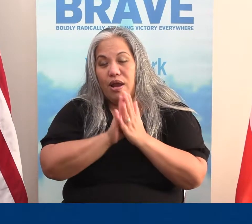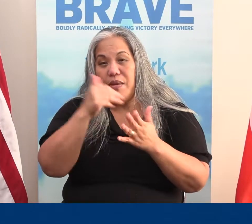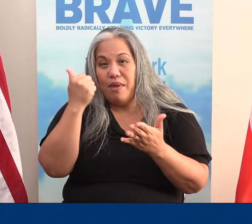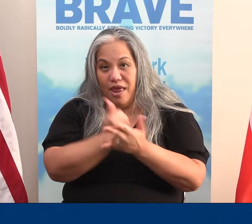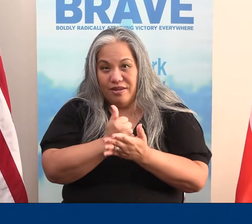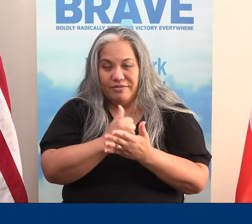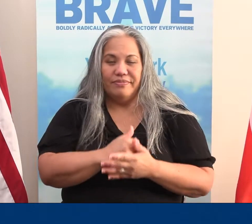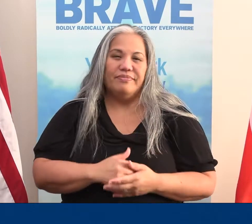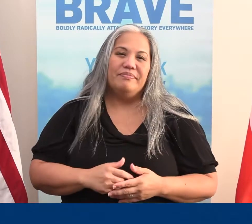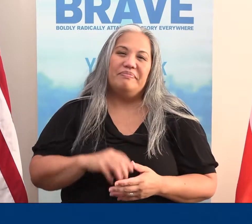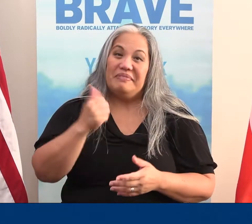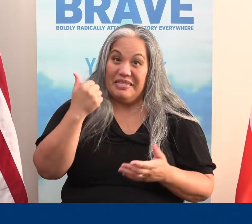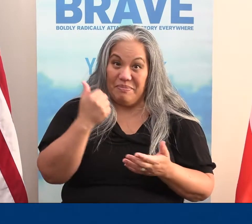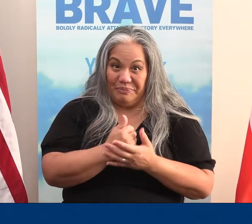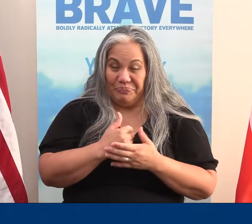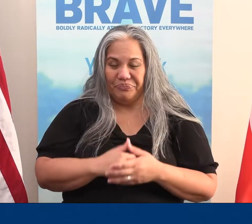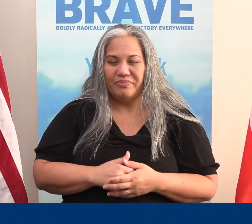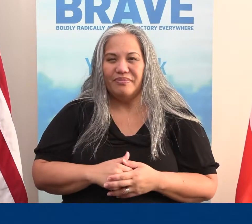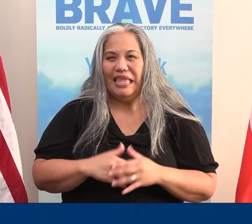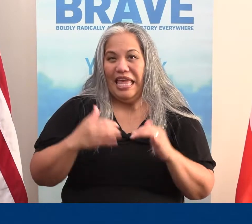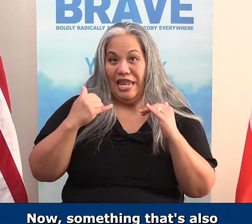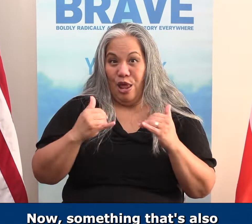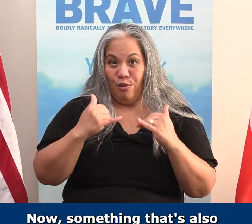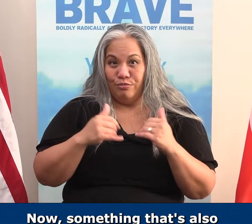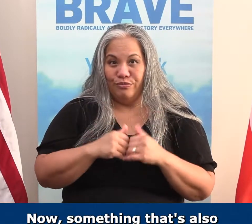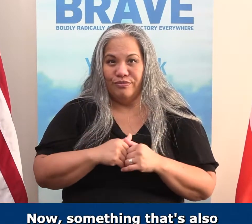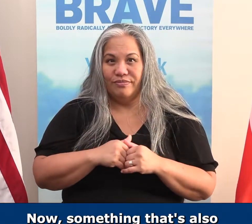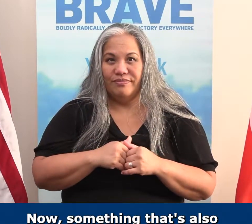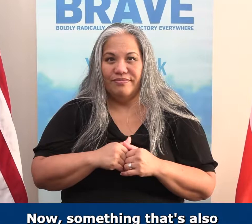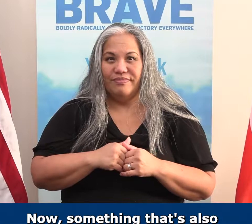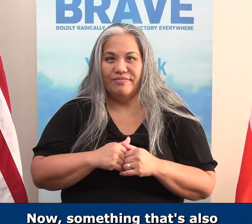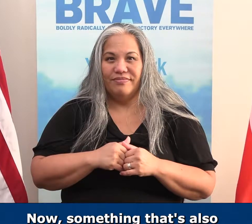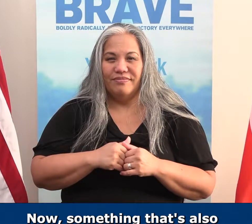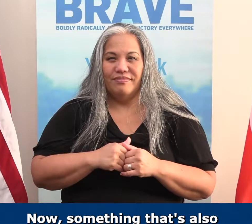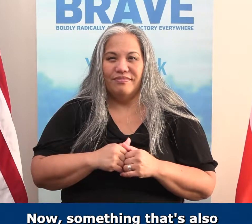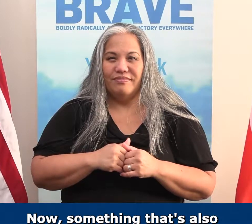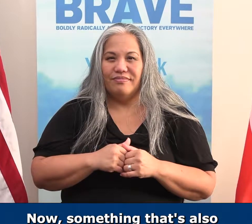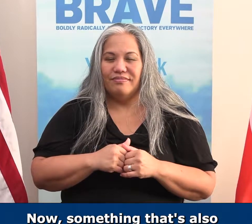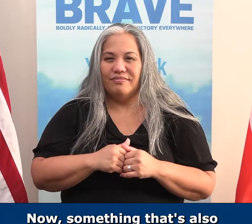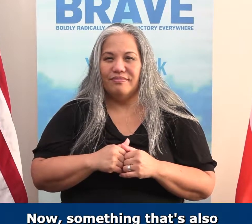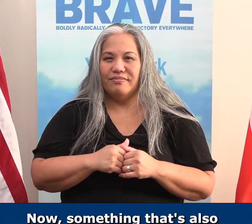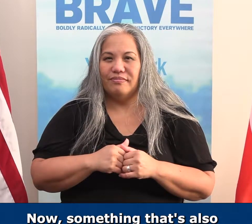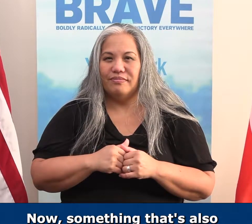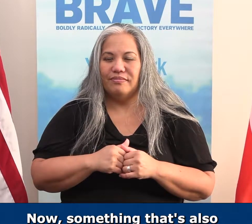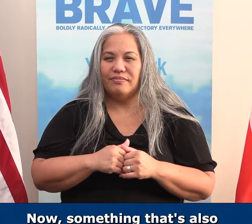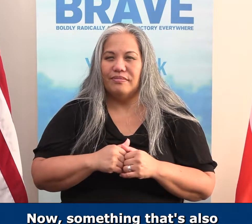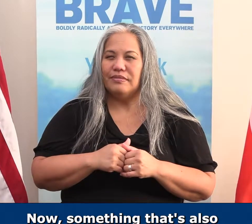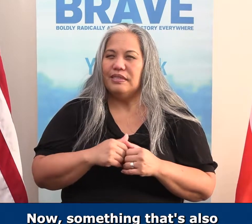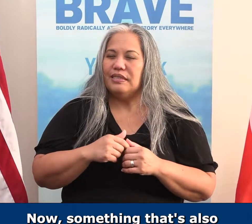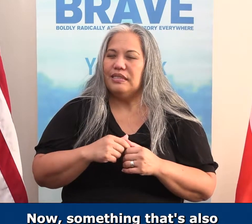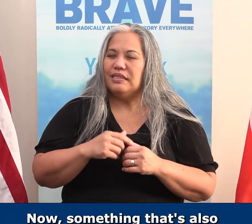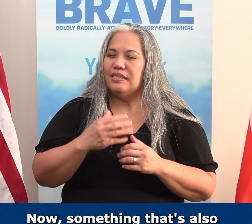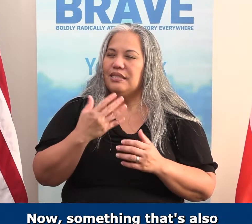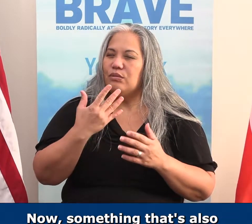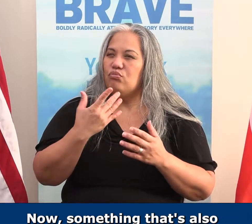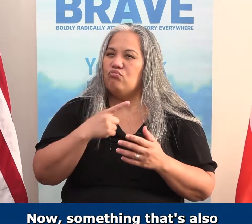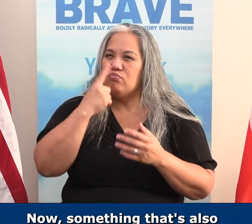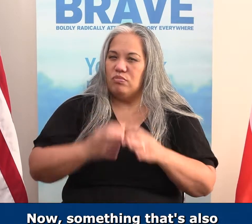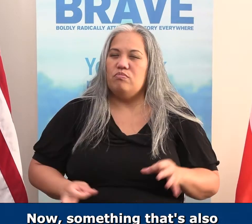Amen. Amen. Now, something that's also important that we